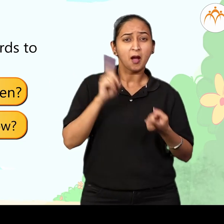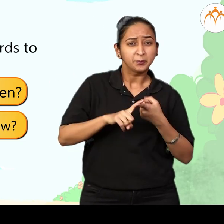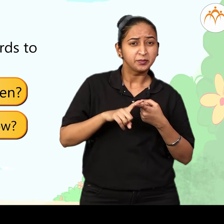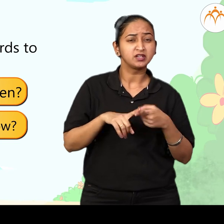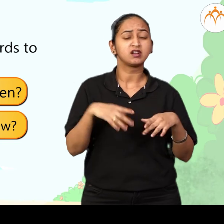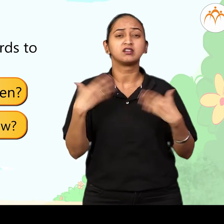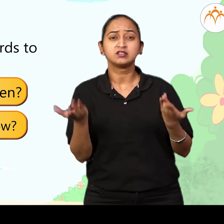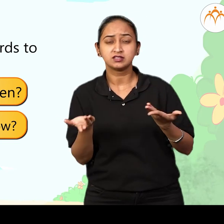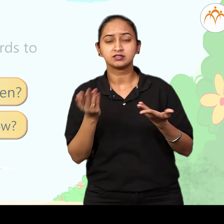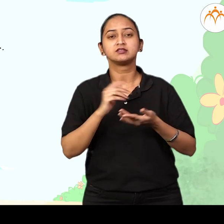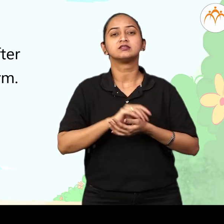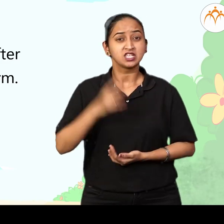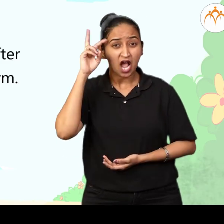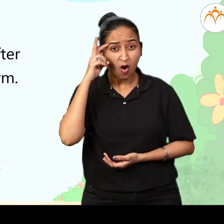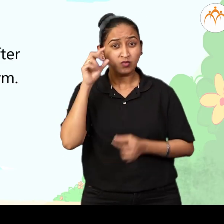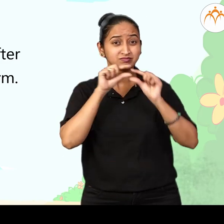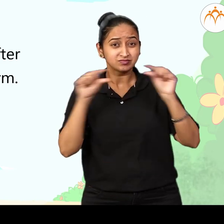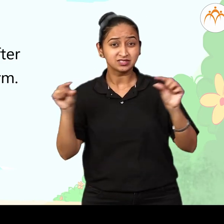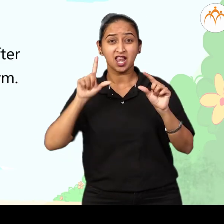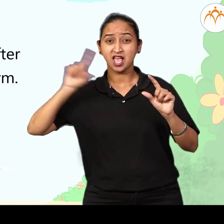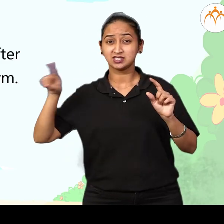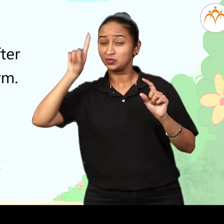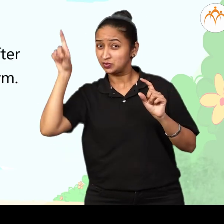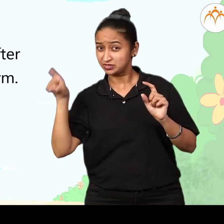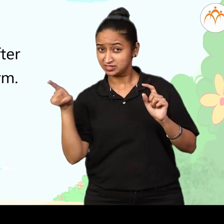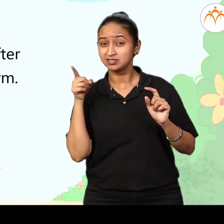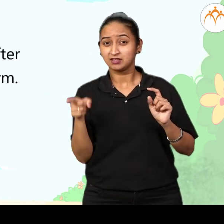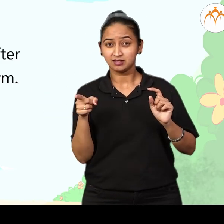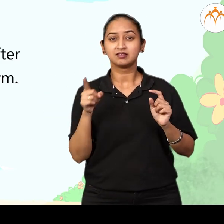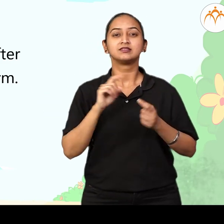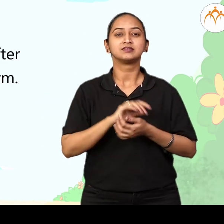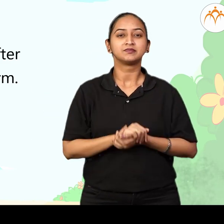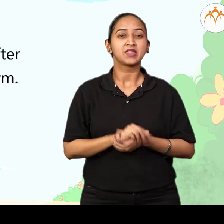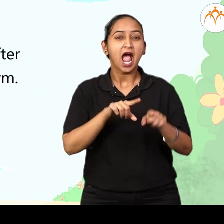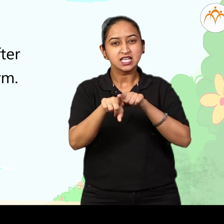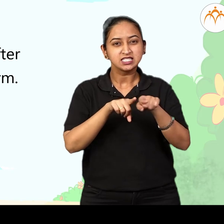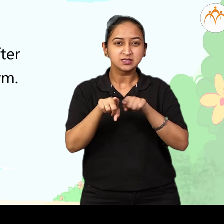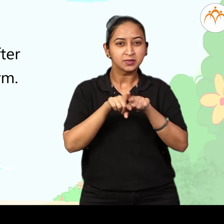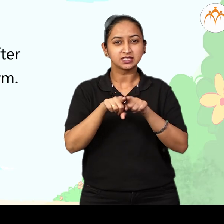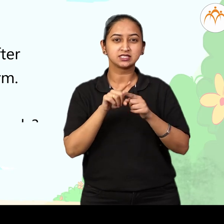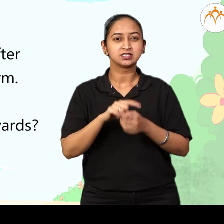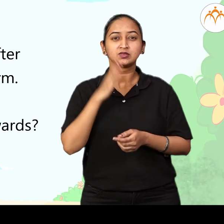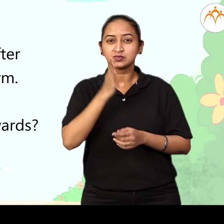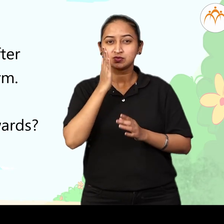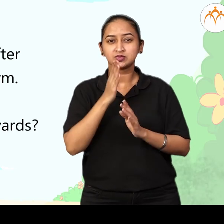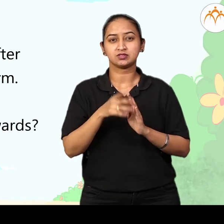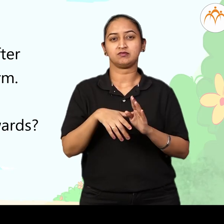will happen? There is a question mark after a sentence in the question form. For example, why